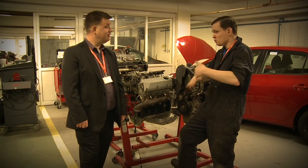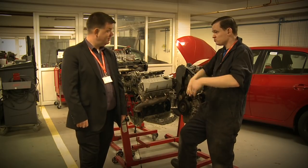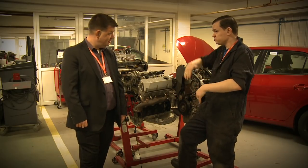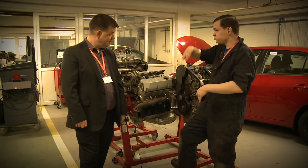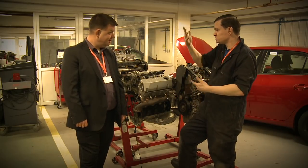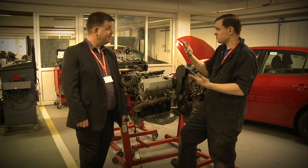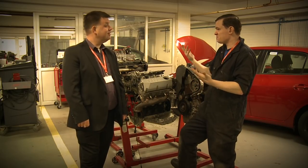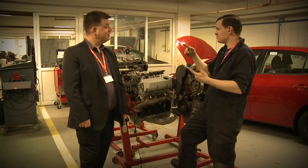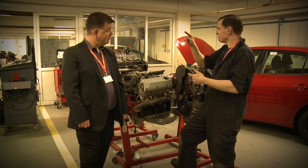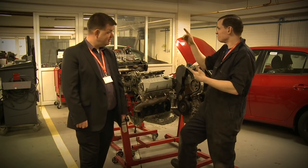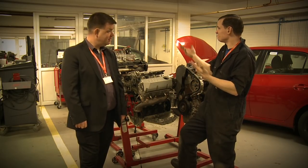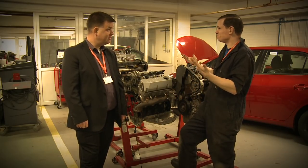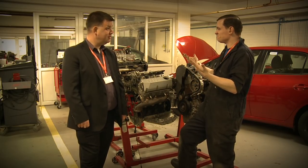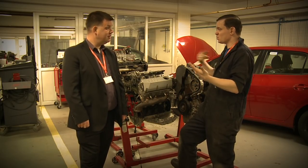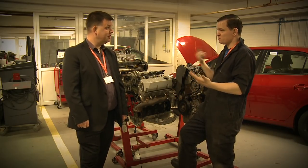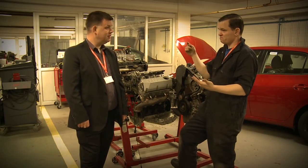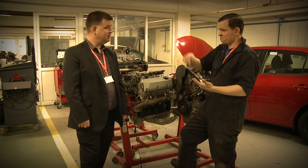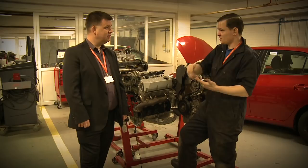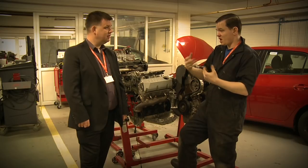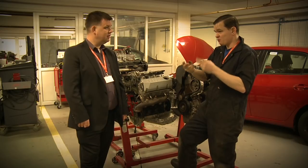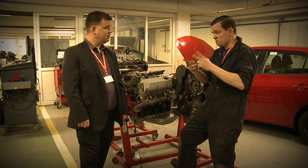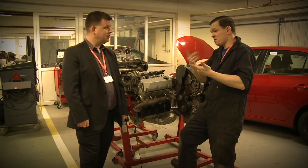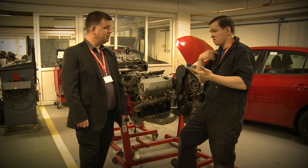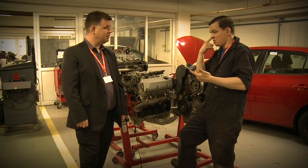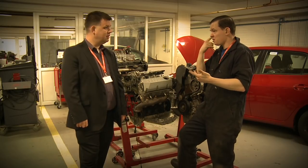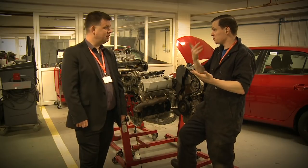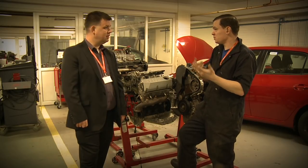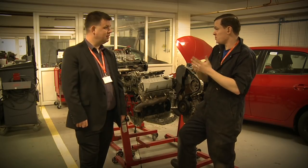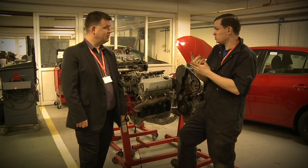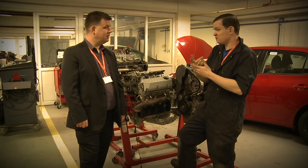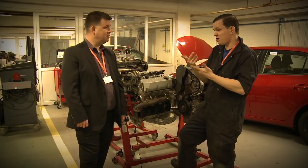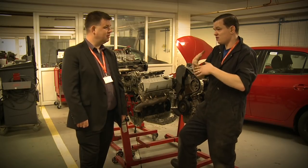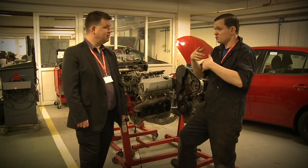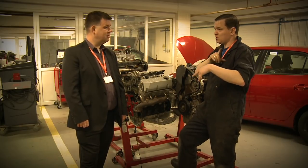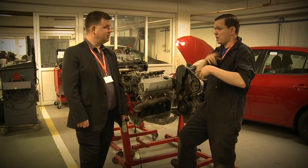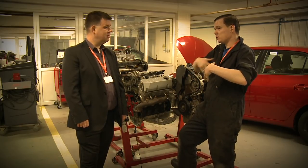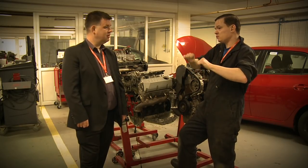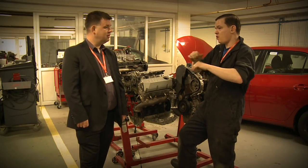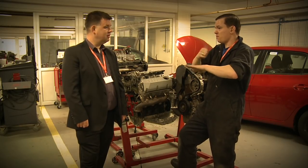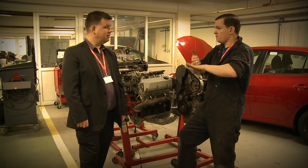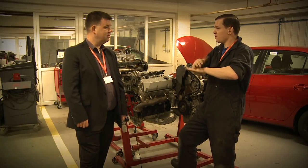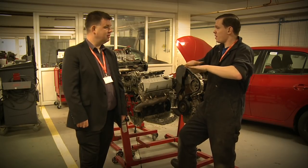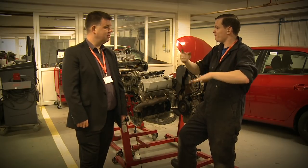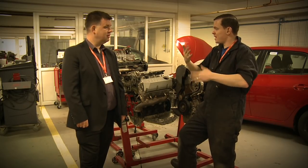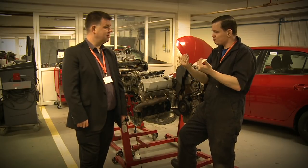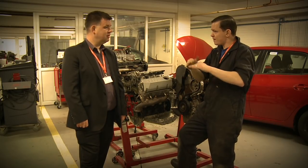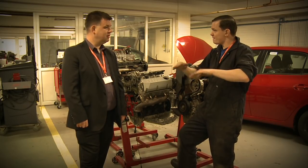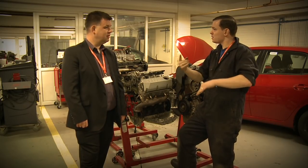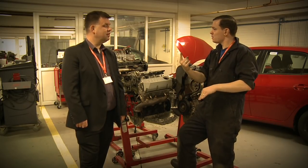and how to fix them all my life. So I thought I would give it a go and that's why I started at entry level to see how it would go. I enjoyed that so I carried on